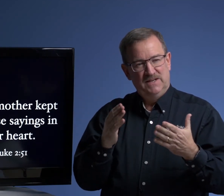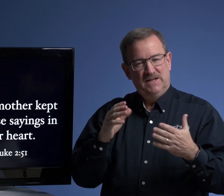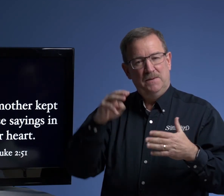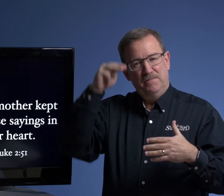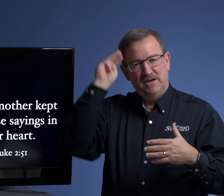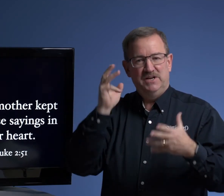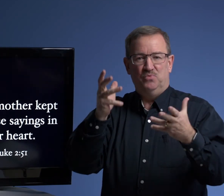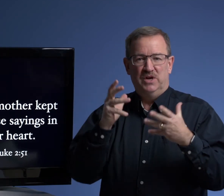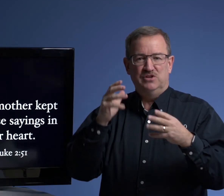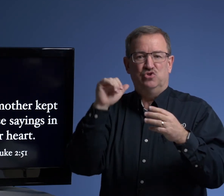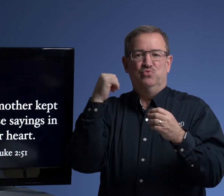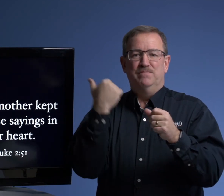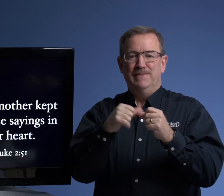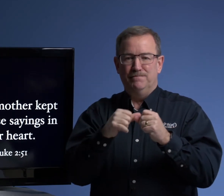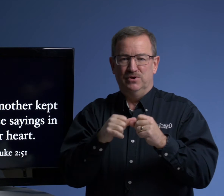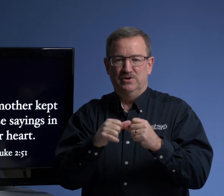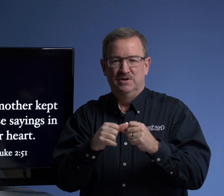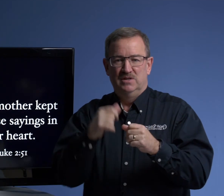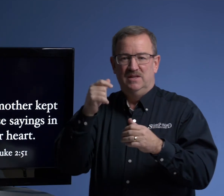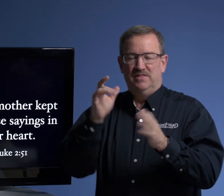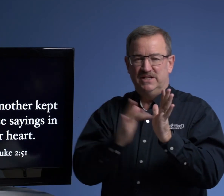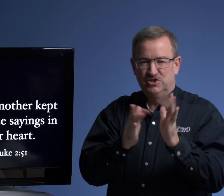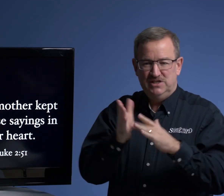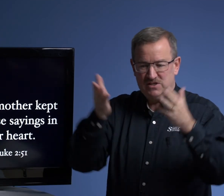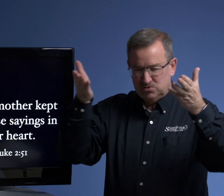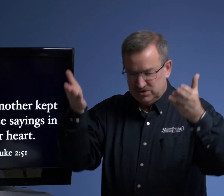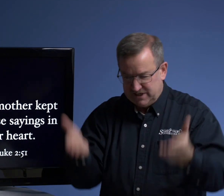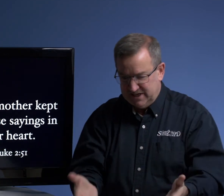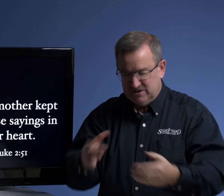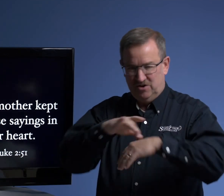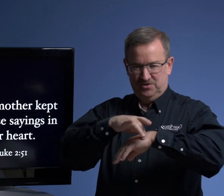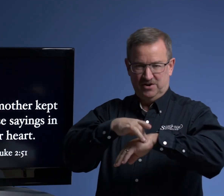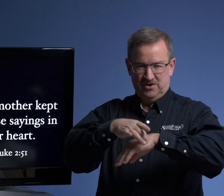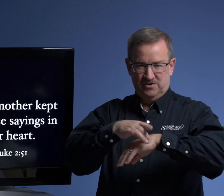Mary wanted to remember that Jesus was here on the business